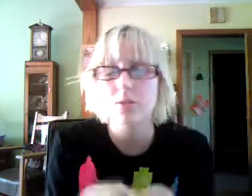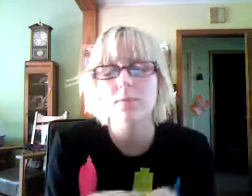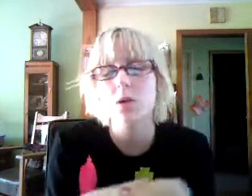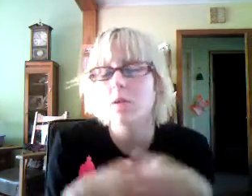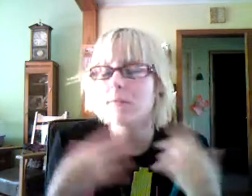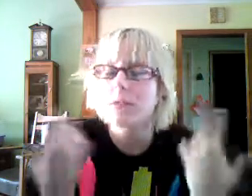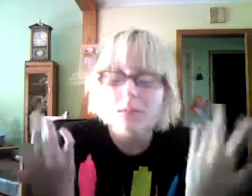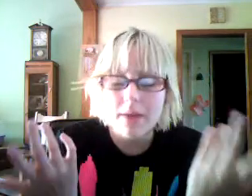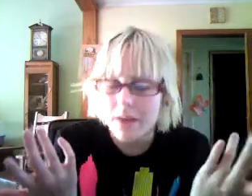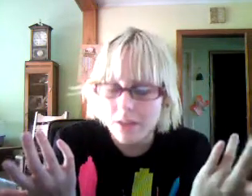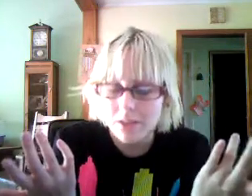we're both females.